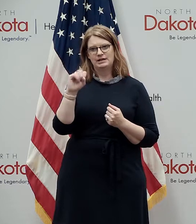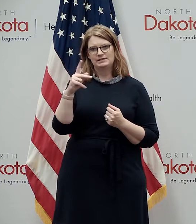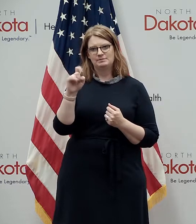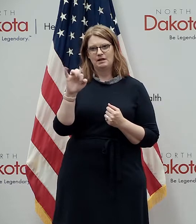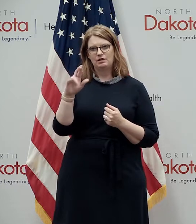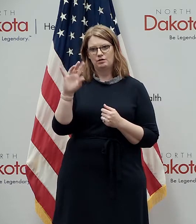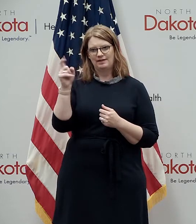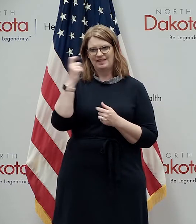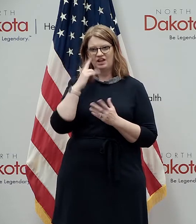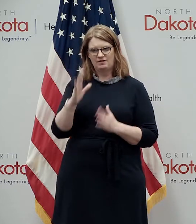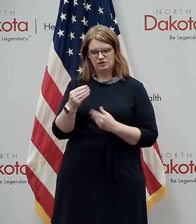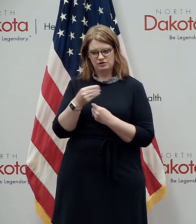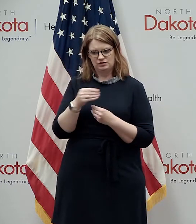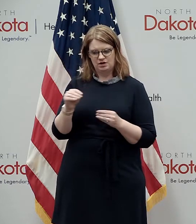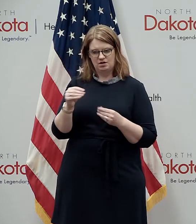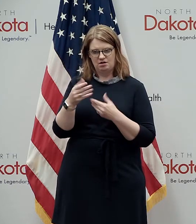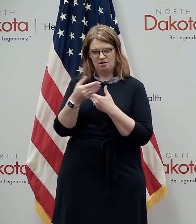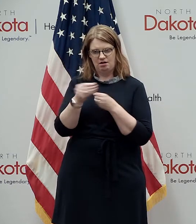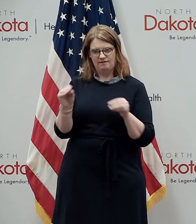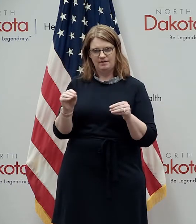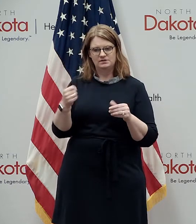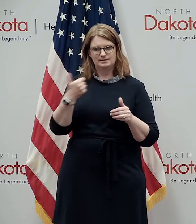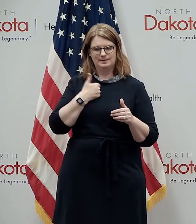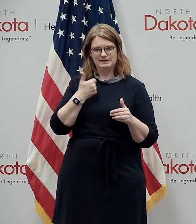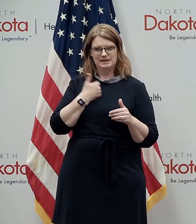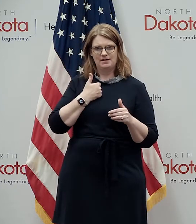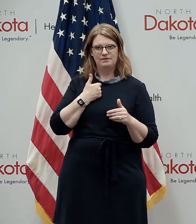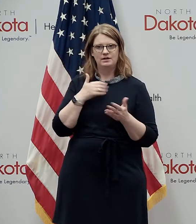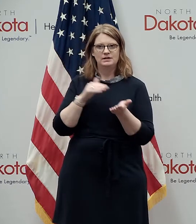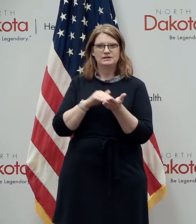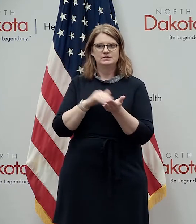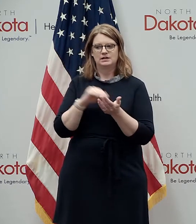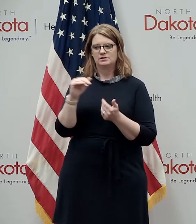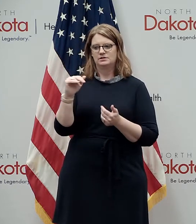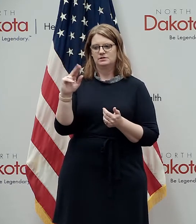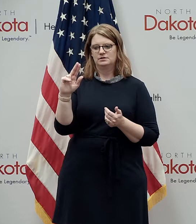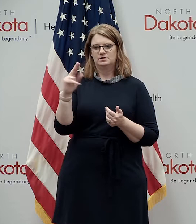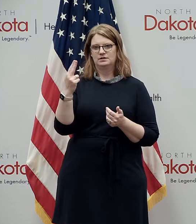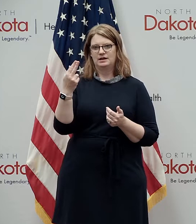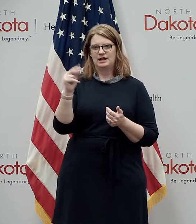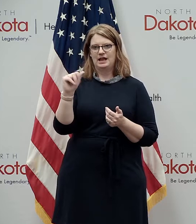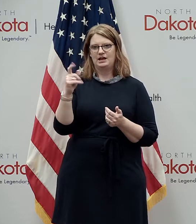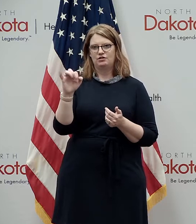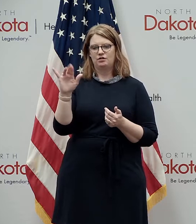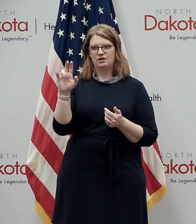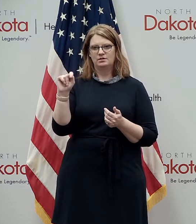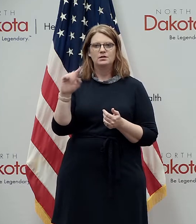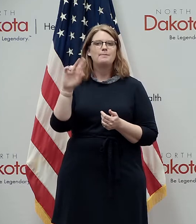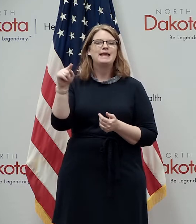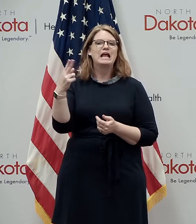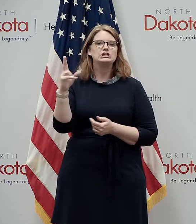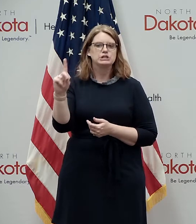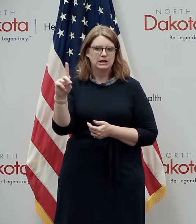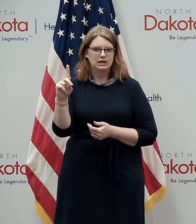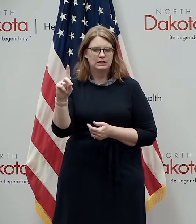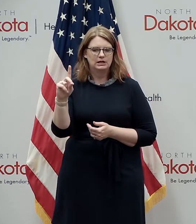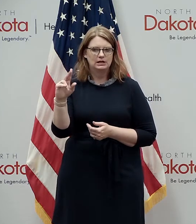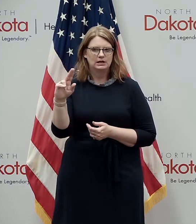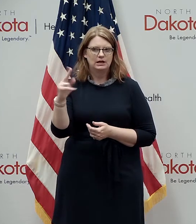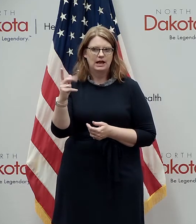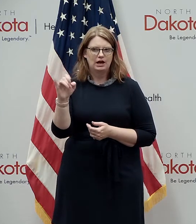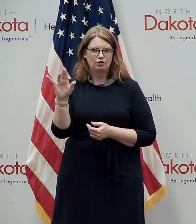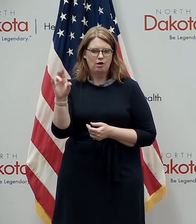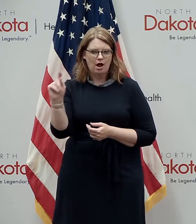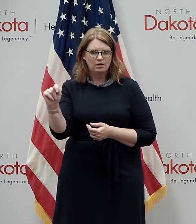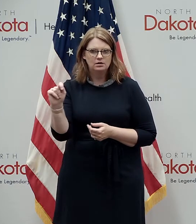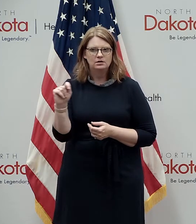governor's office myself and and uh dr hagerott as in phd dr hagerott uh the